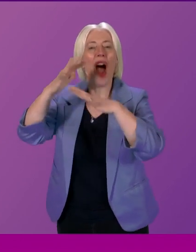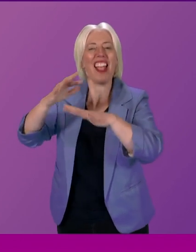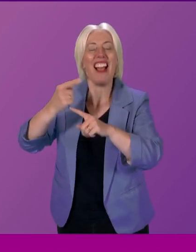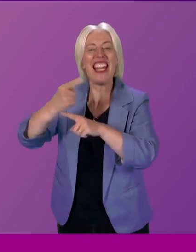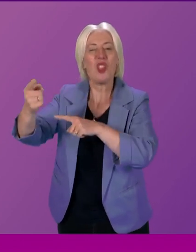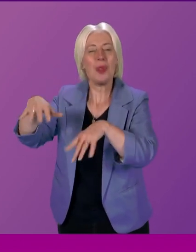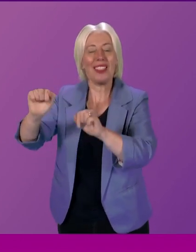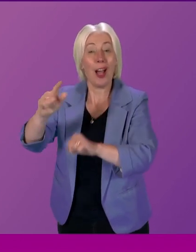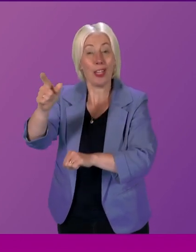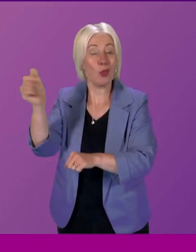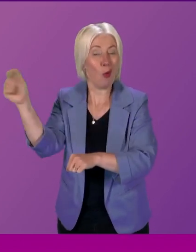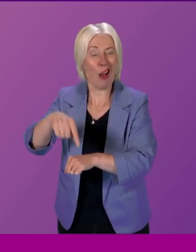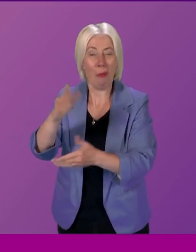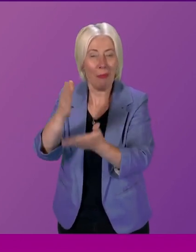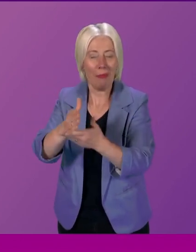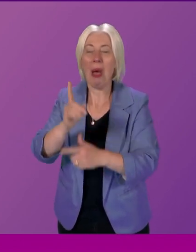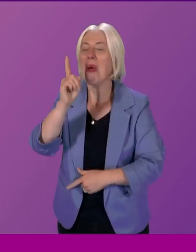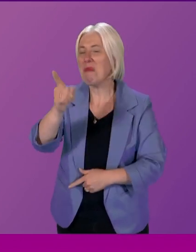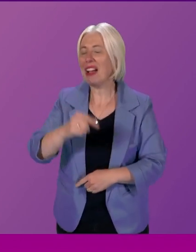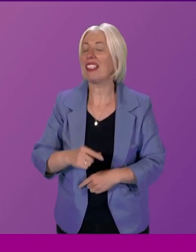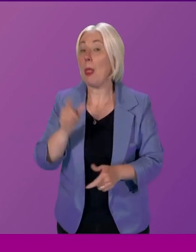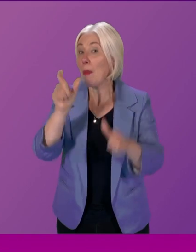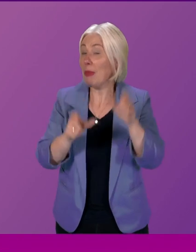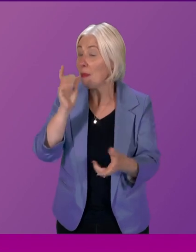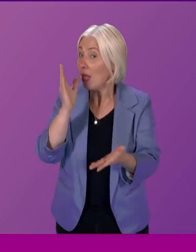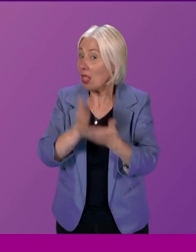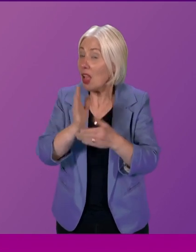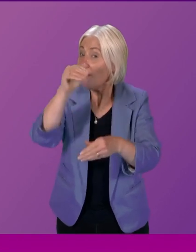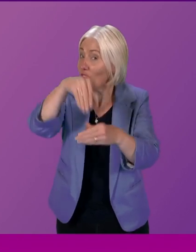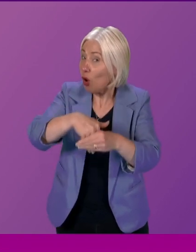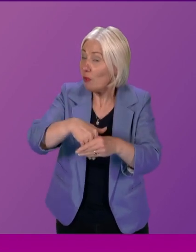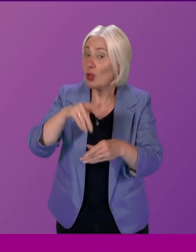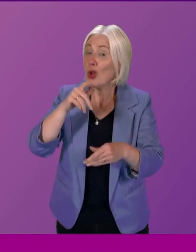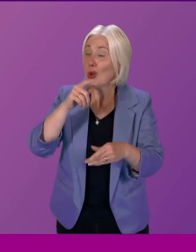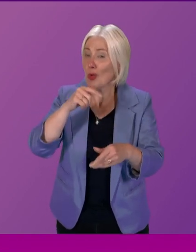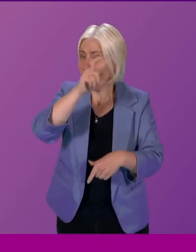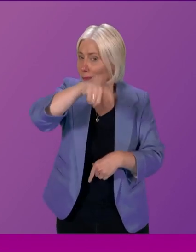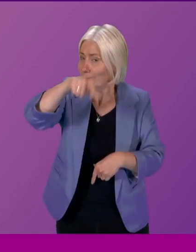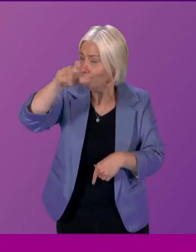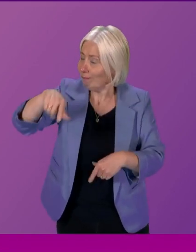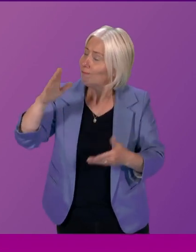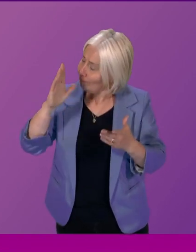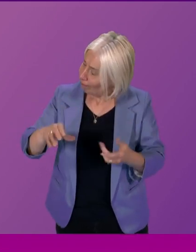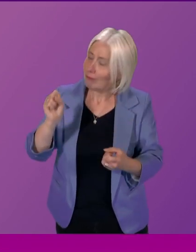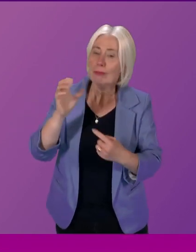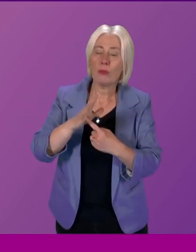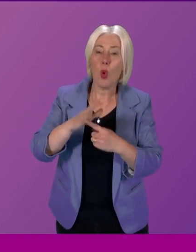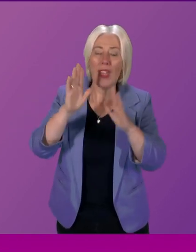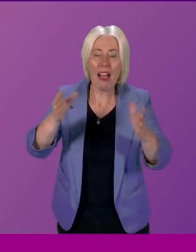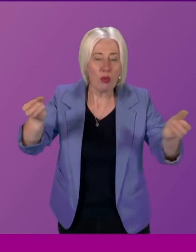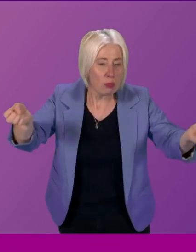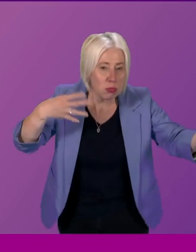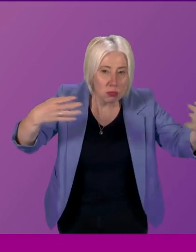seriously the extension to the people who really count our citizens is extremely important let us hear them